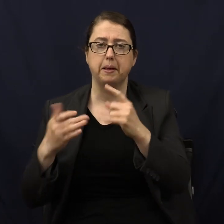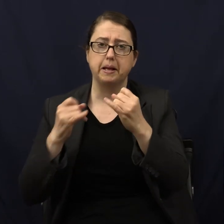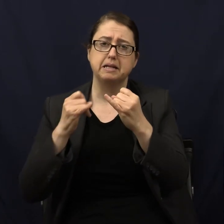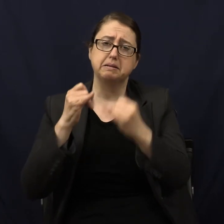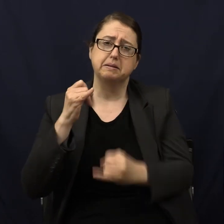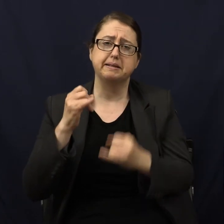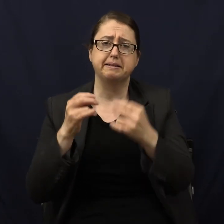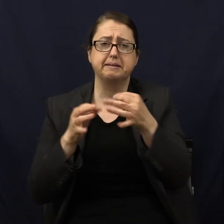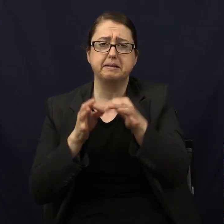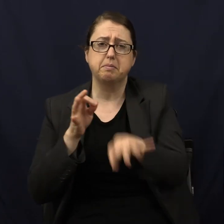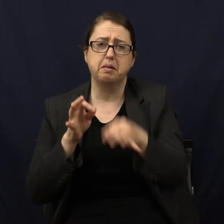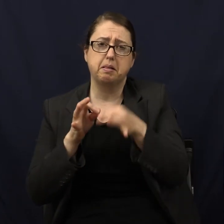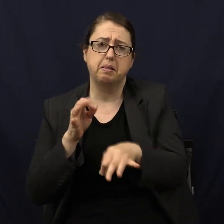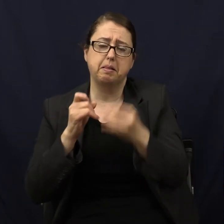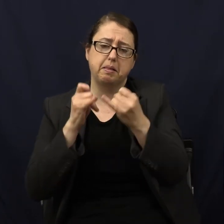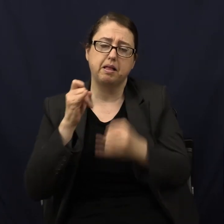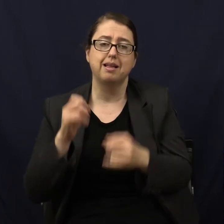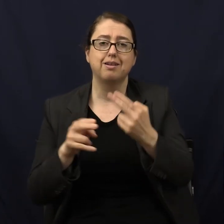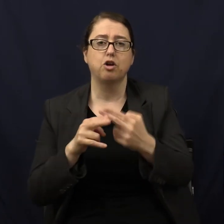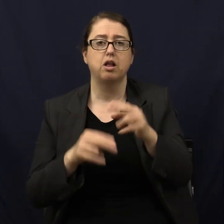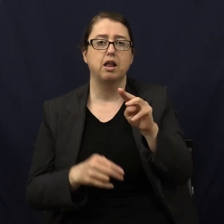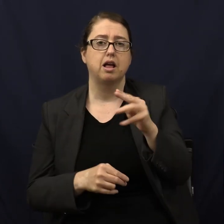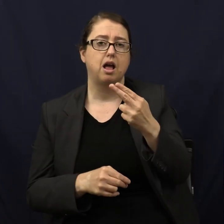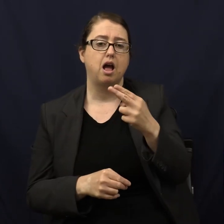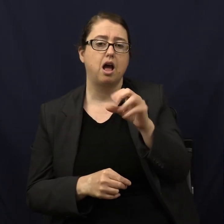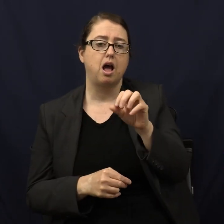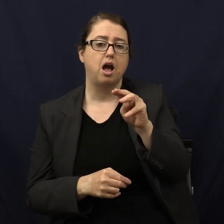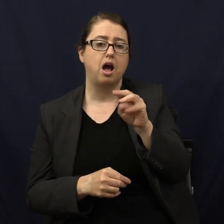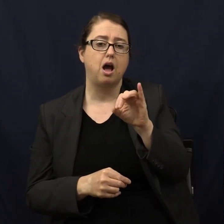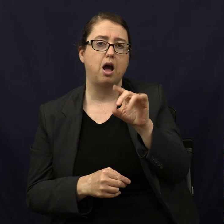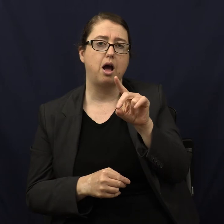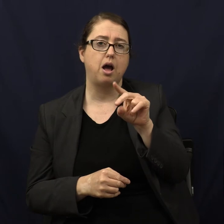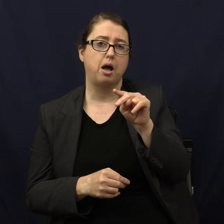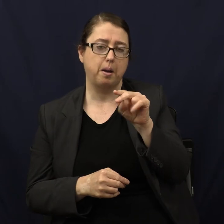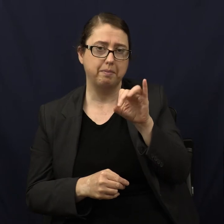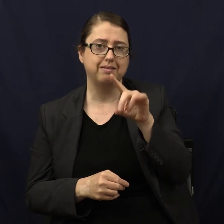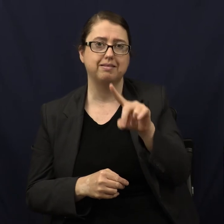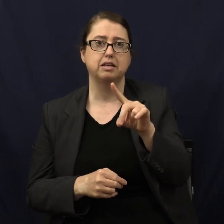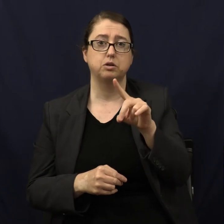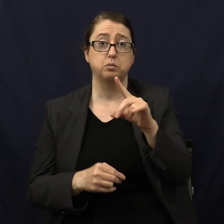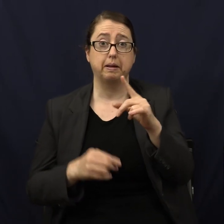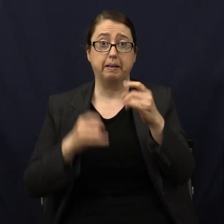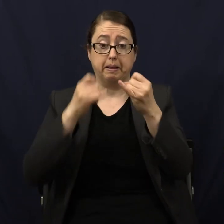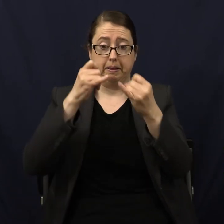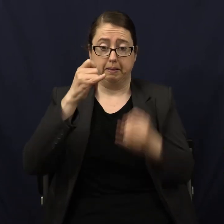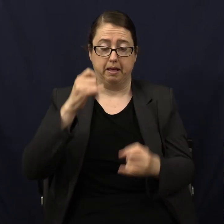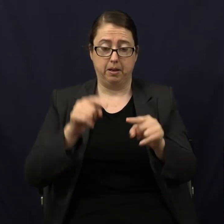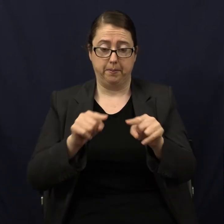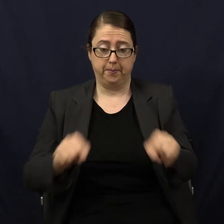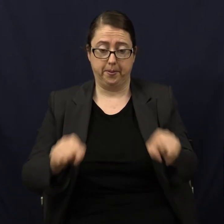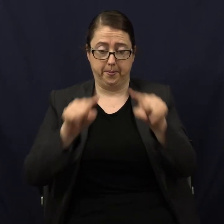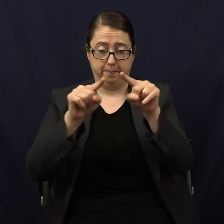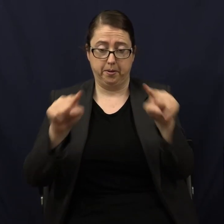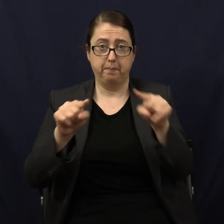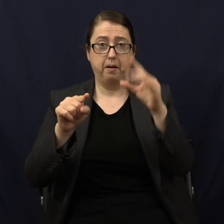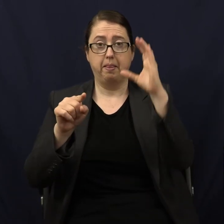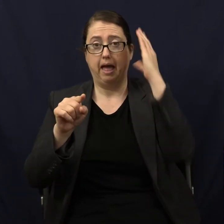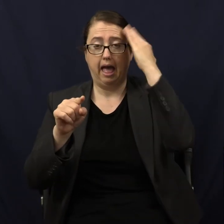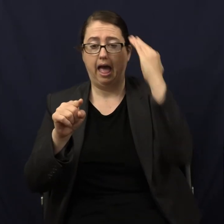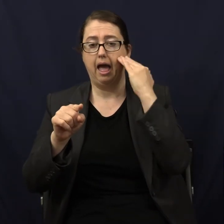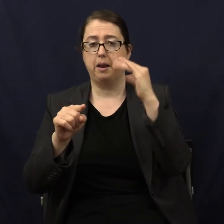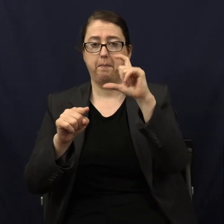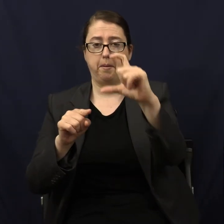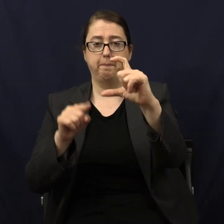figure. It's a hominid form. That's what we call it. The hominid form of two arms, two legs, a trunk, and a head is imprinted in all of humanity.